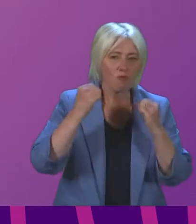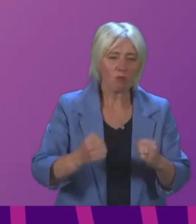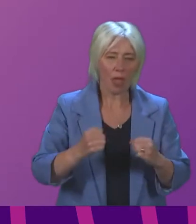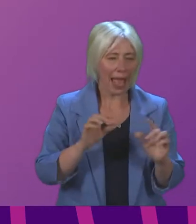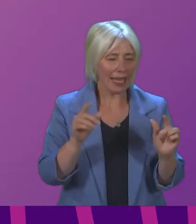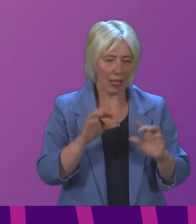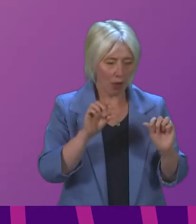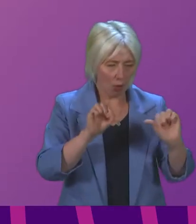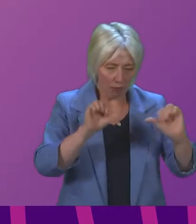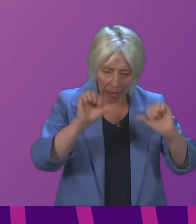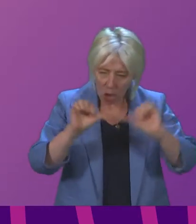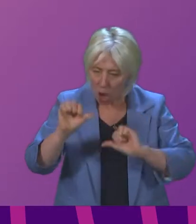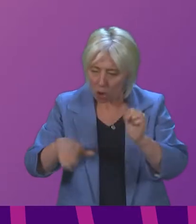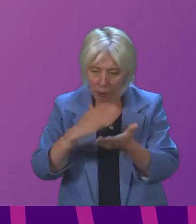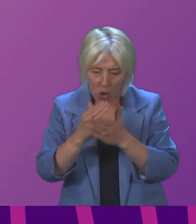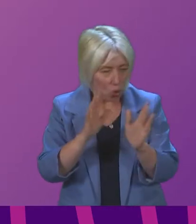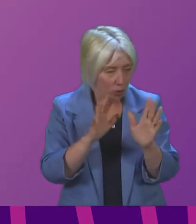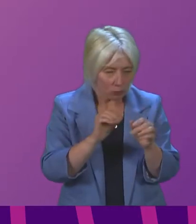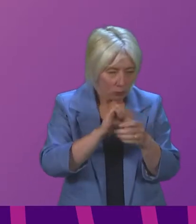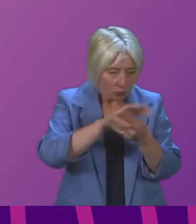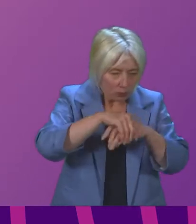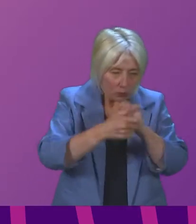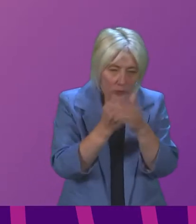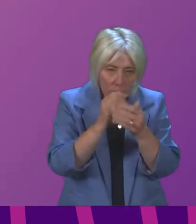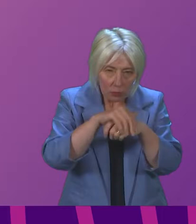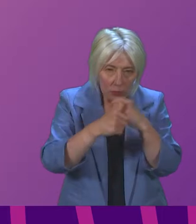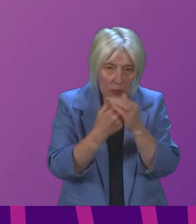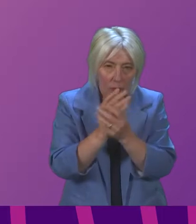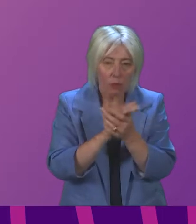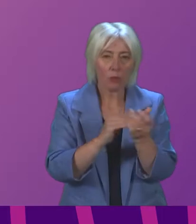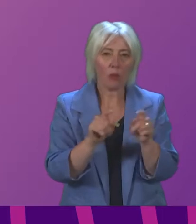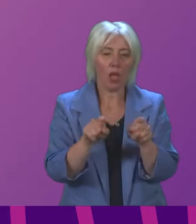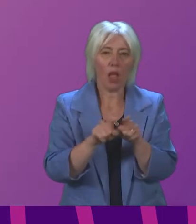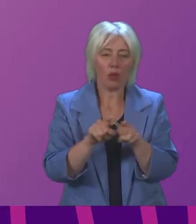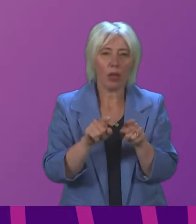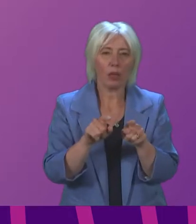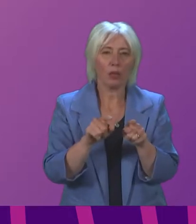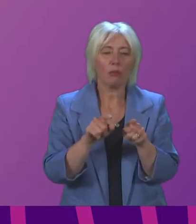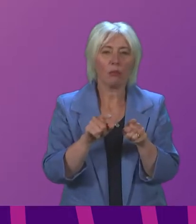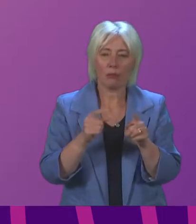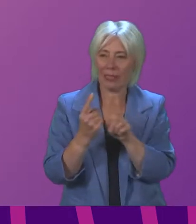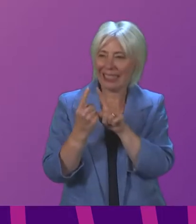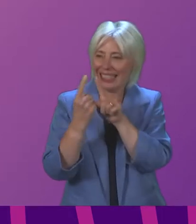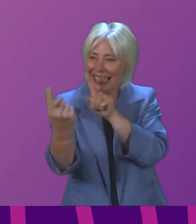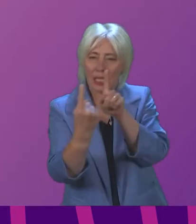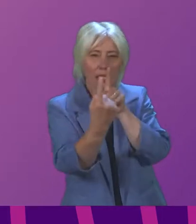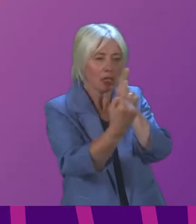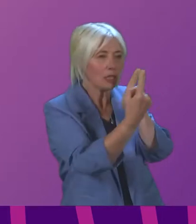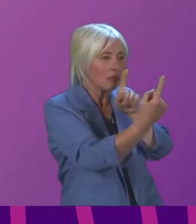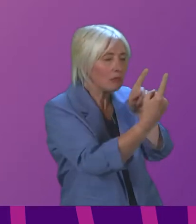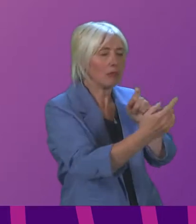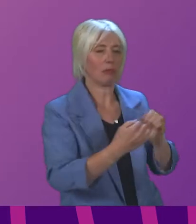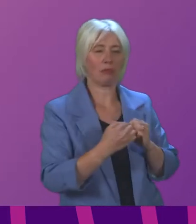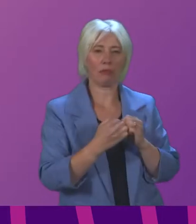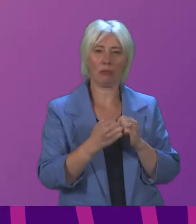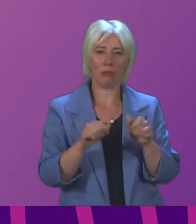measures around hand hygiene around cough etiquette around physical distancing it involves the